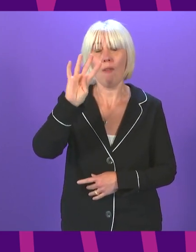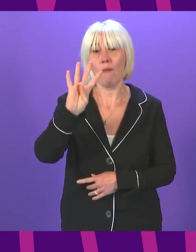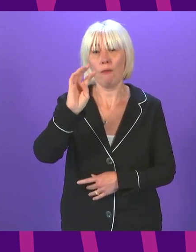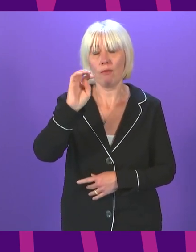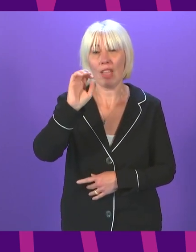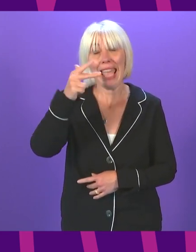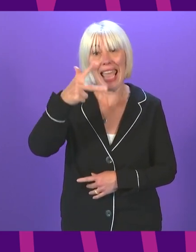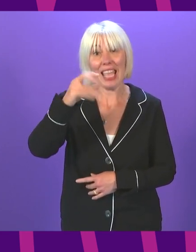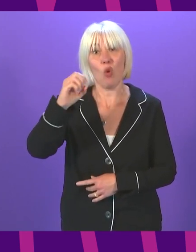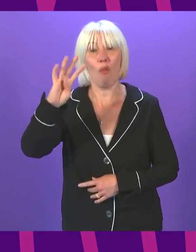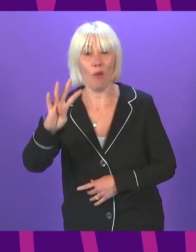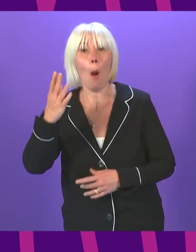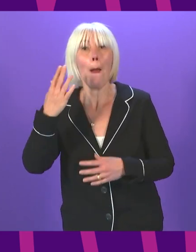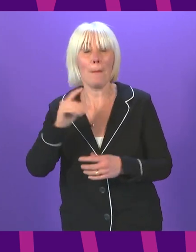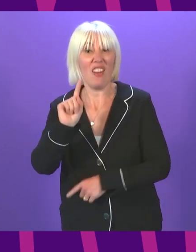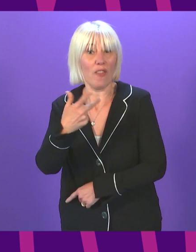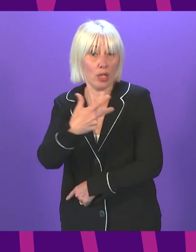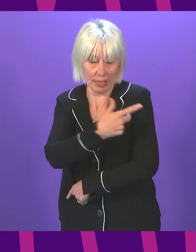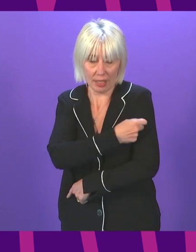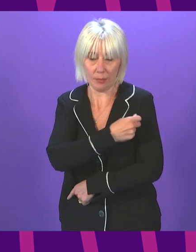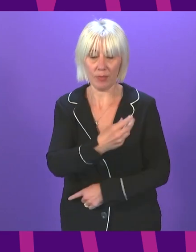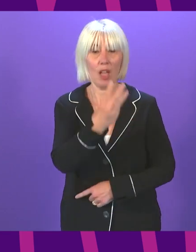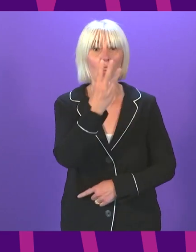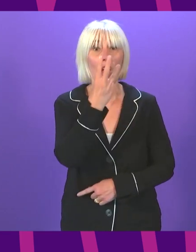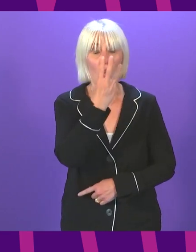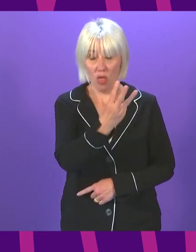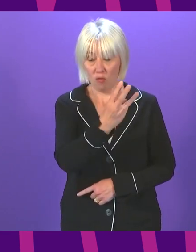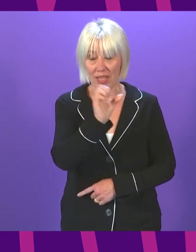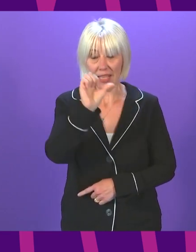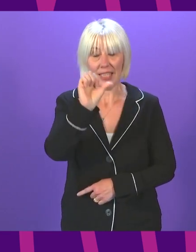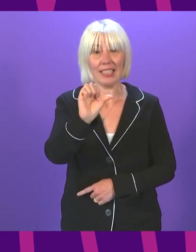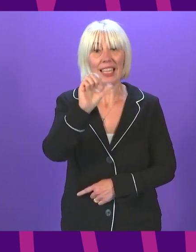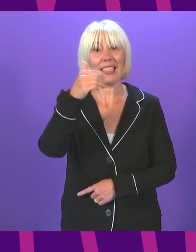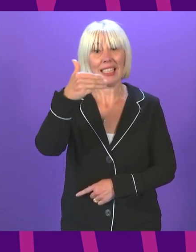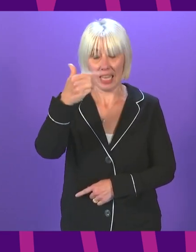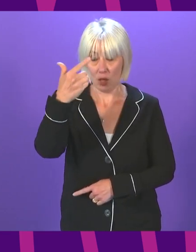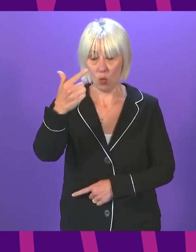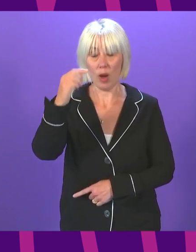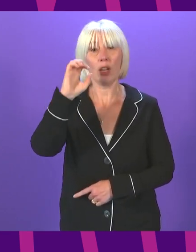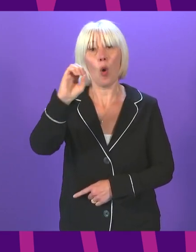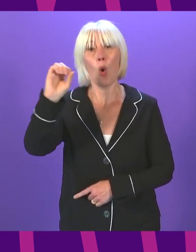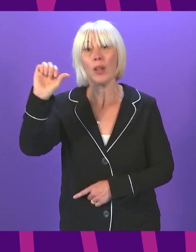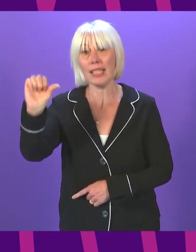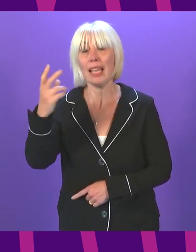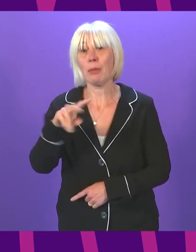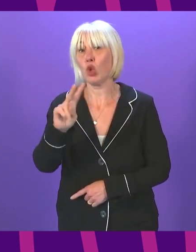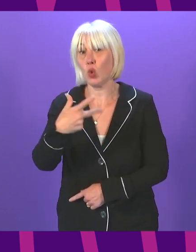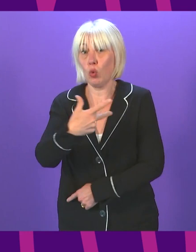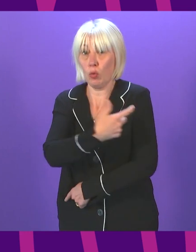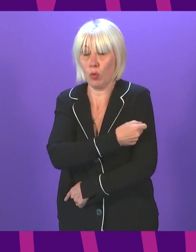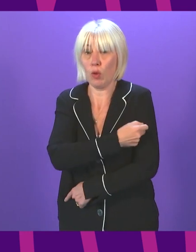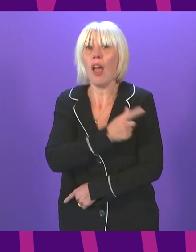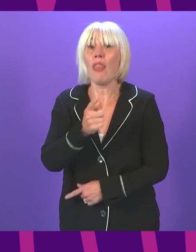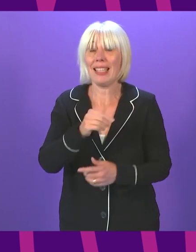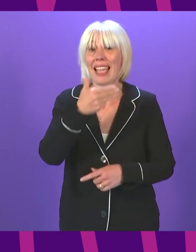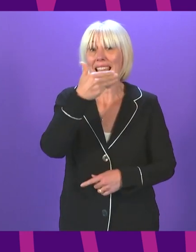,691,066 have now had both doses of vaccine. That includes 95